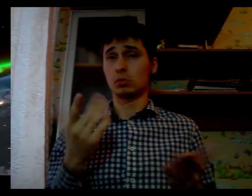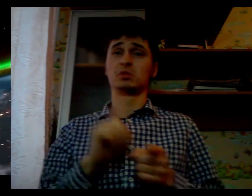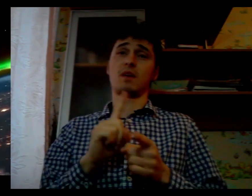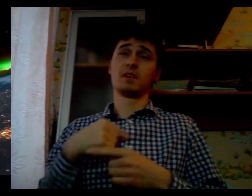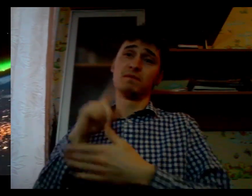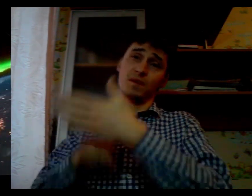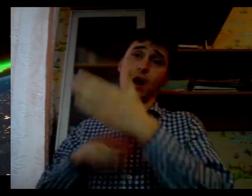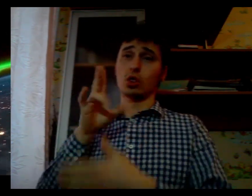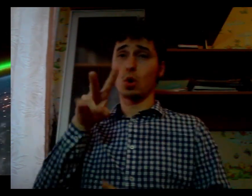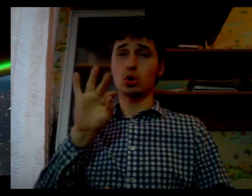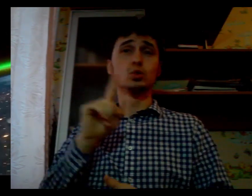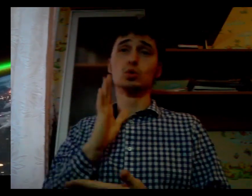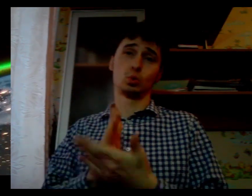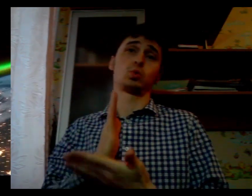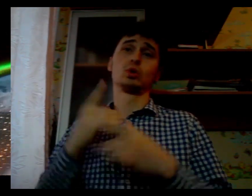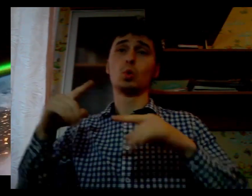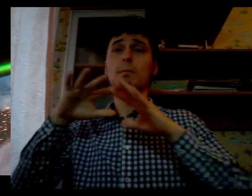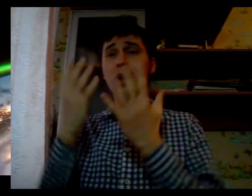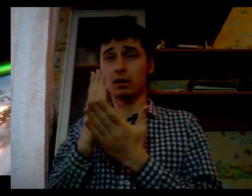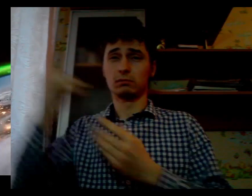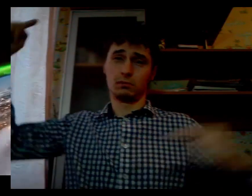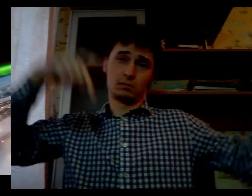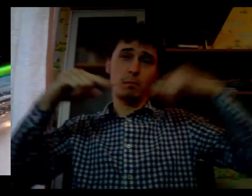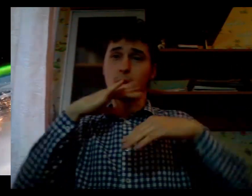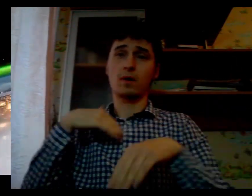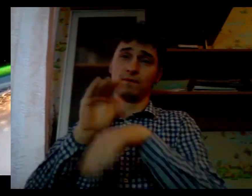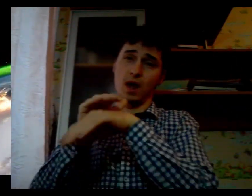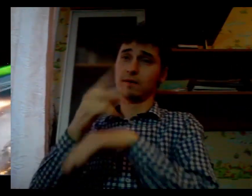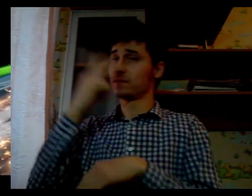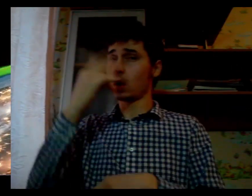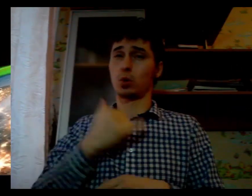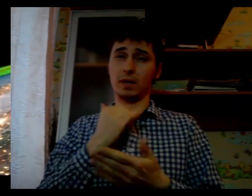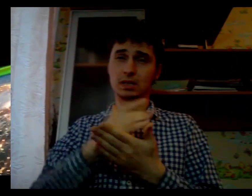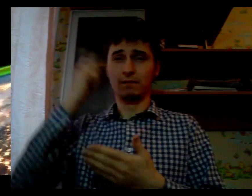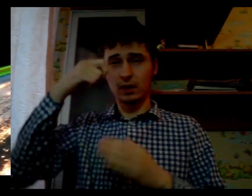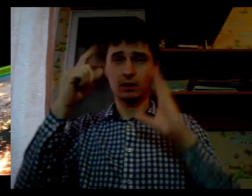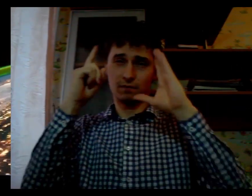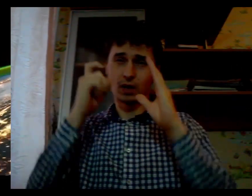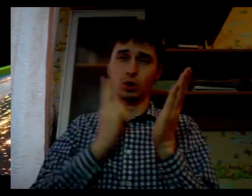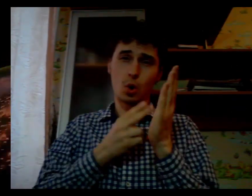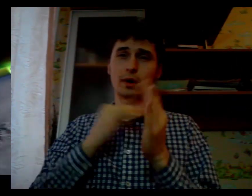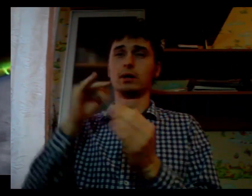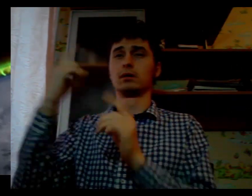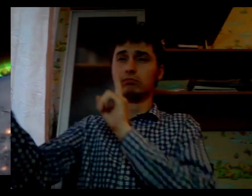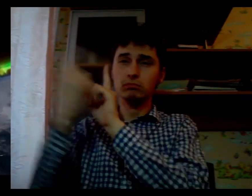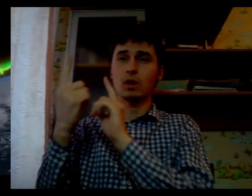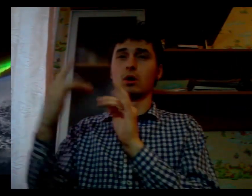Realizing this goal will require an intrapreneurial spirit. An a new generation of scientists.